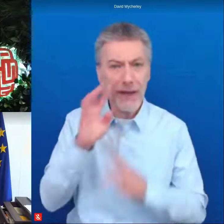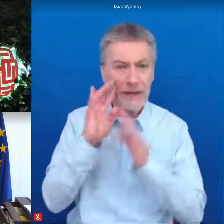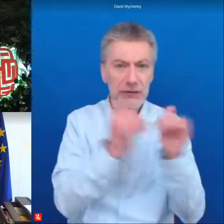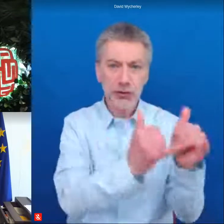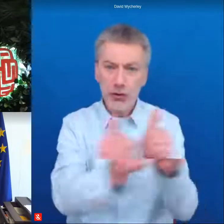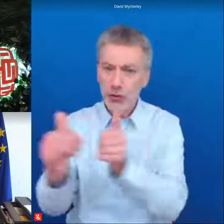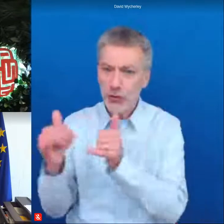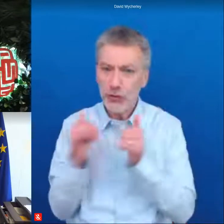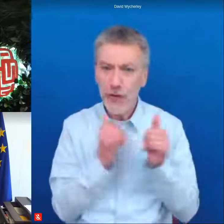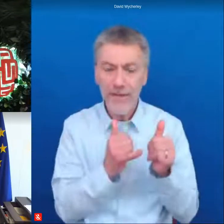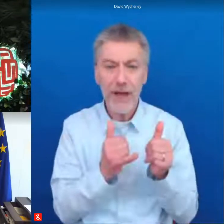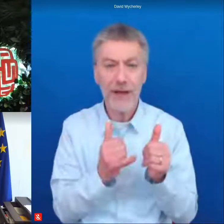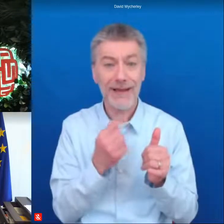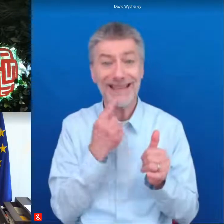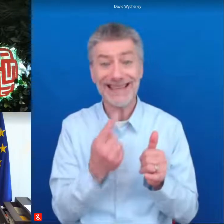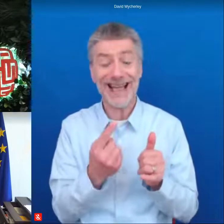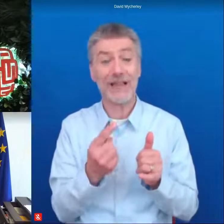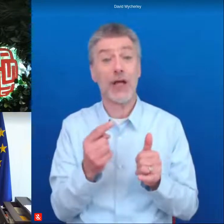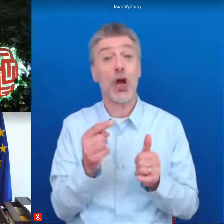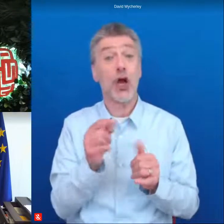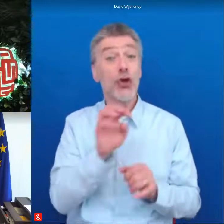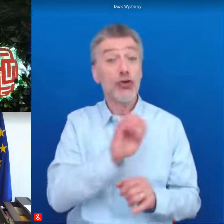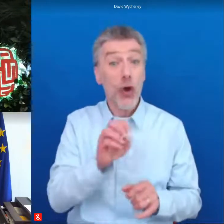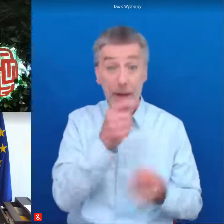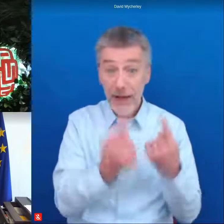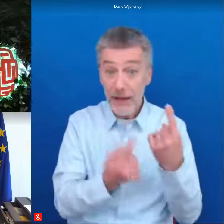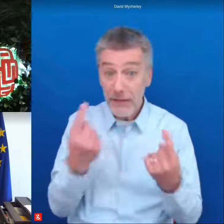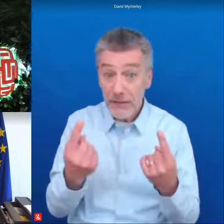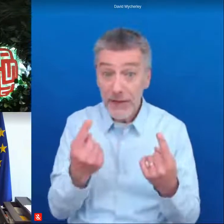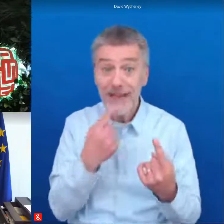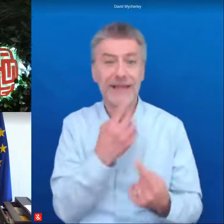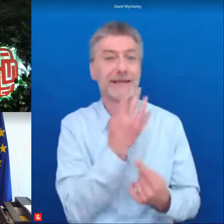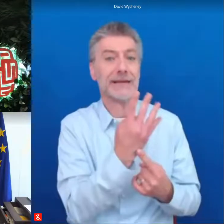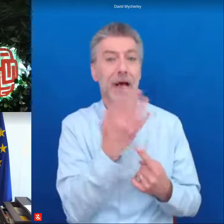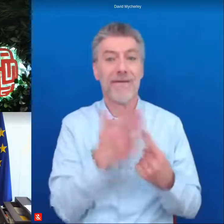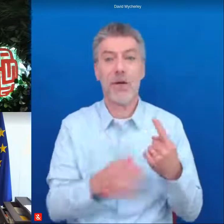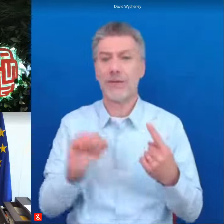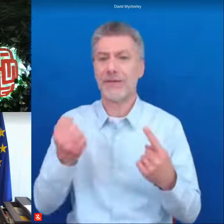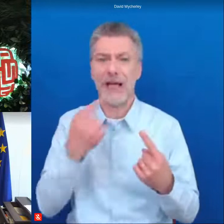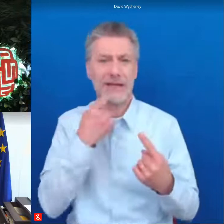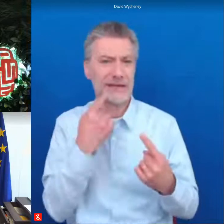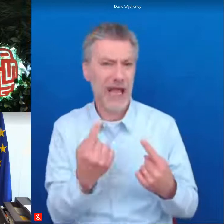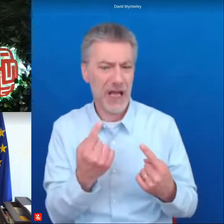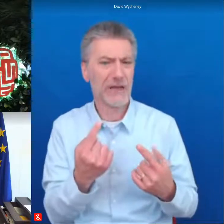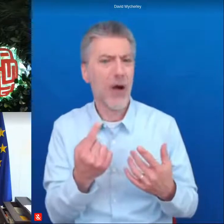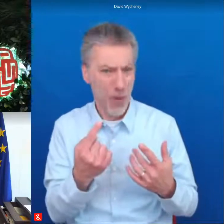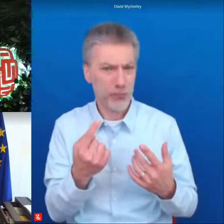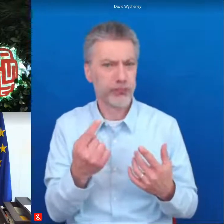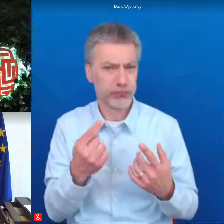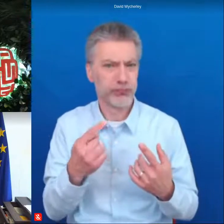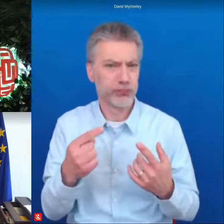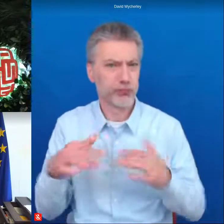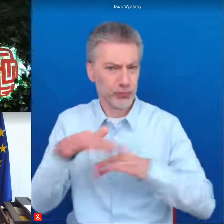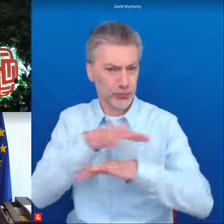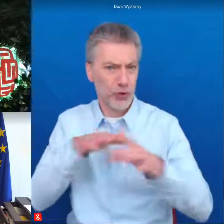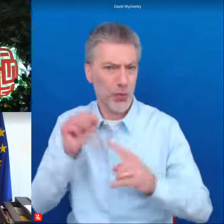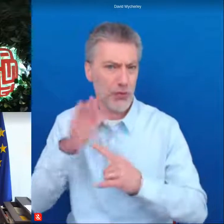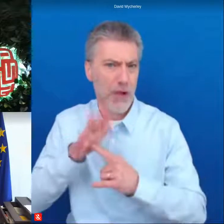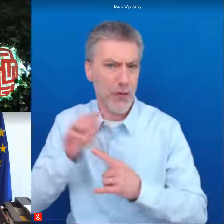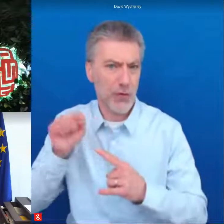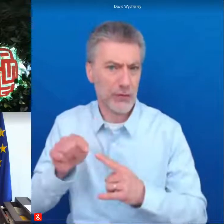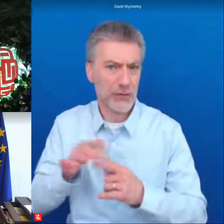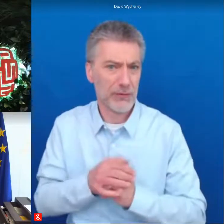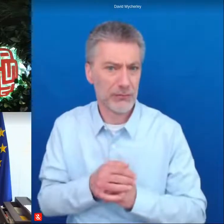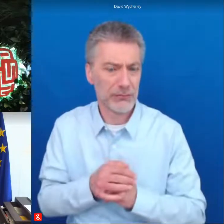nine in ten europeans consider social europe to be important to them personally the recent summit